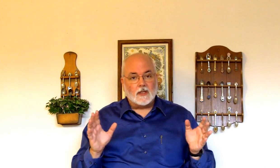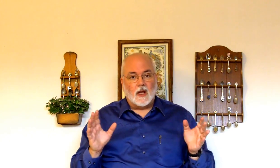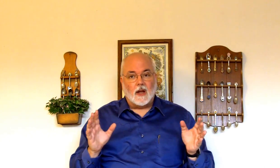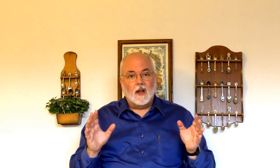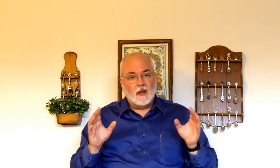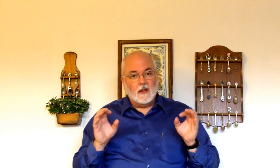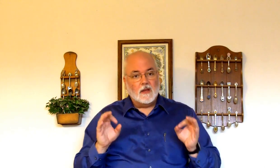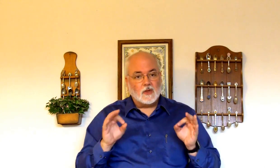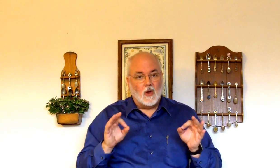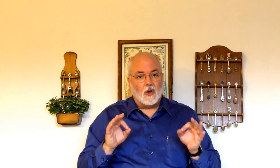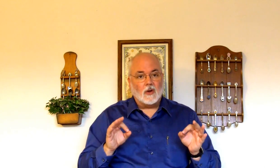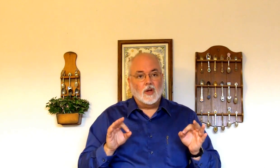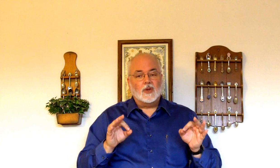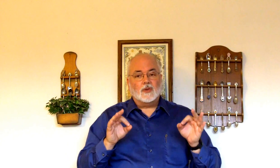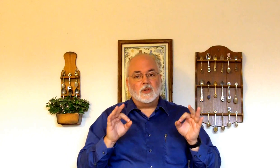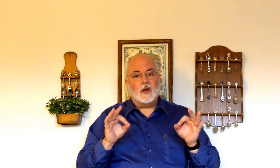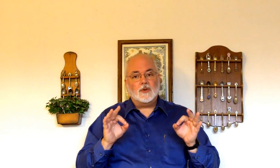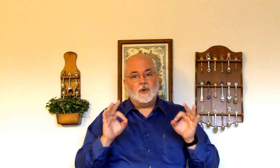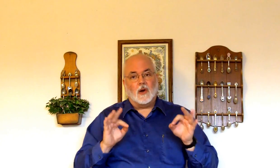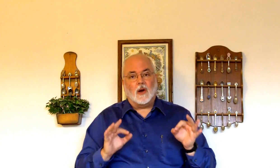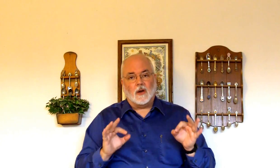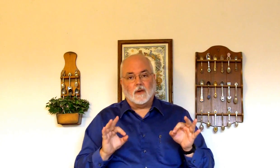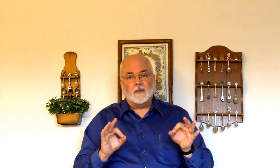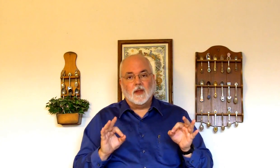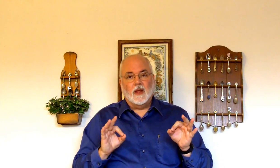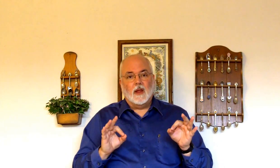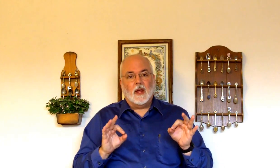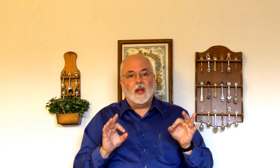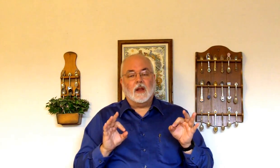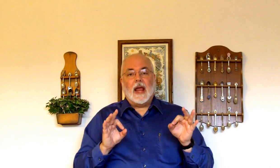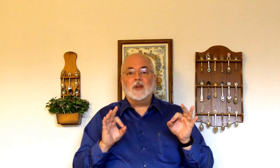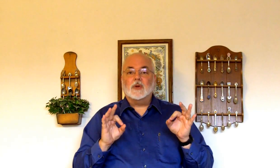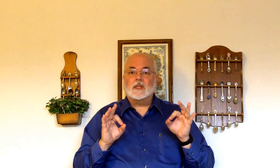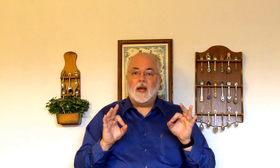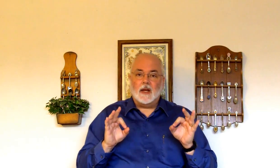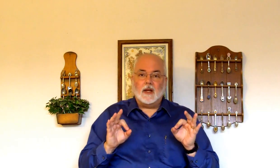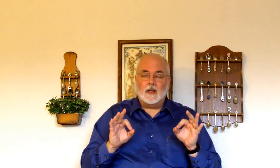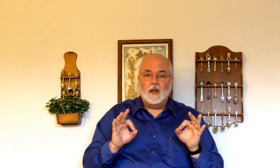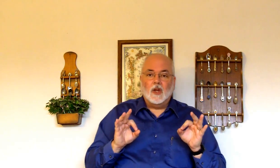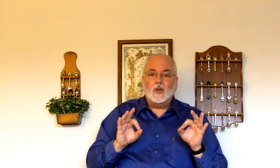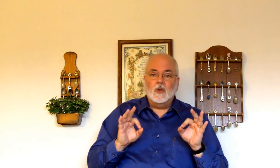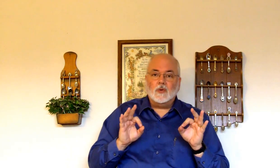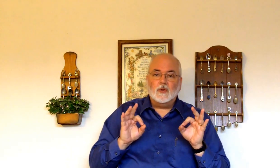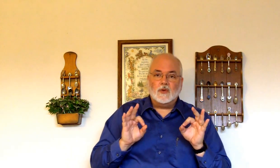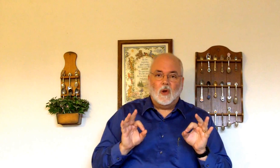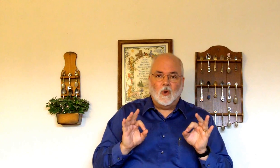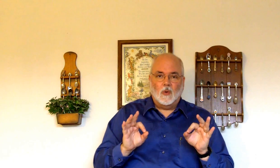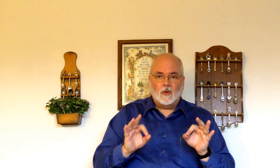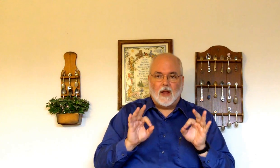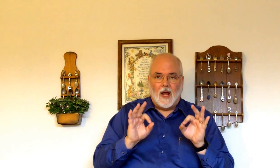sign, this song should touch your heart. And, as you're signing it, you should show how